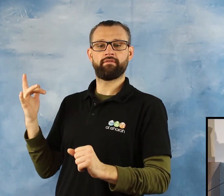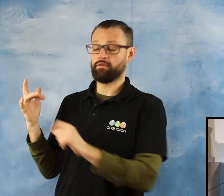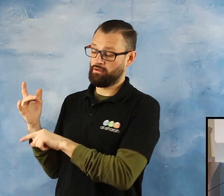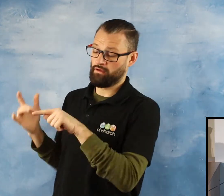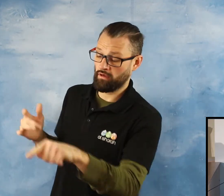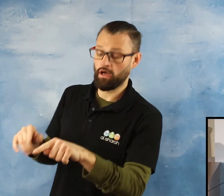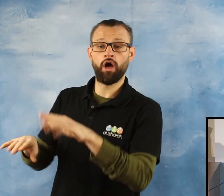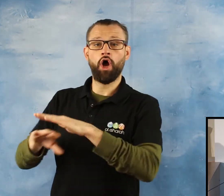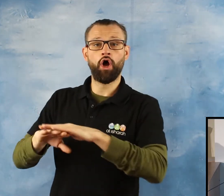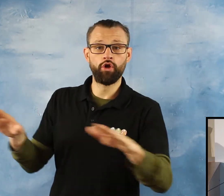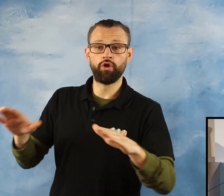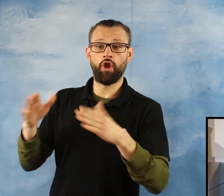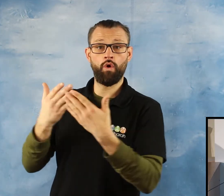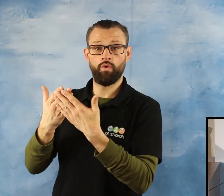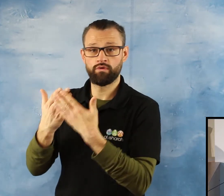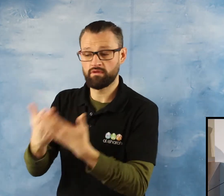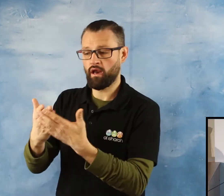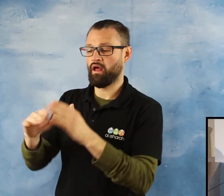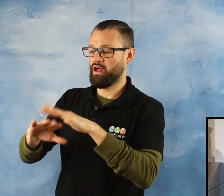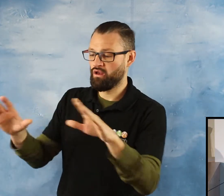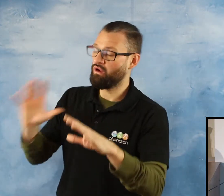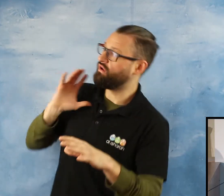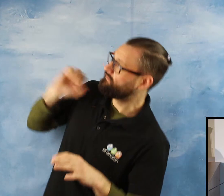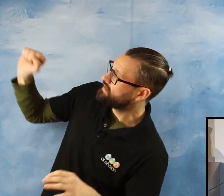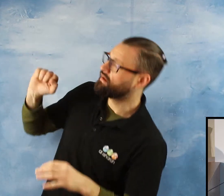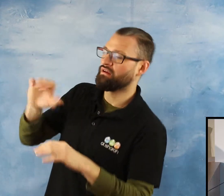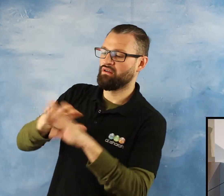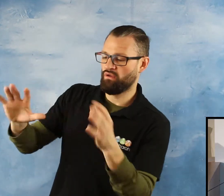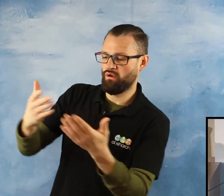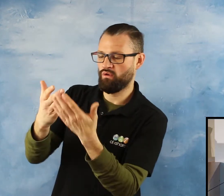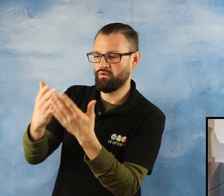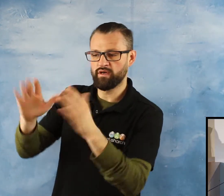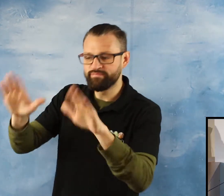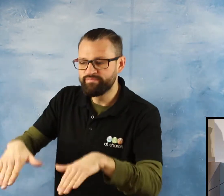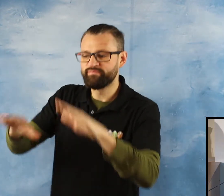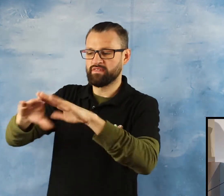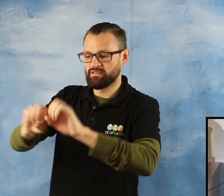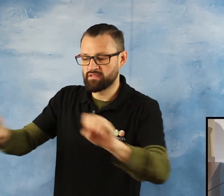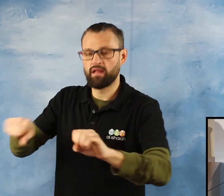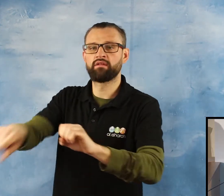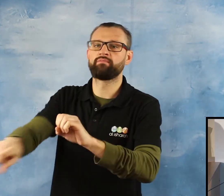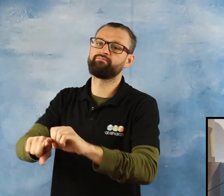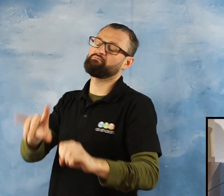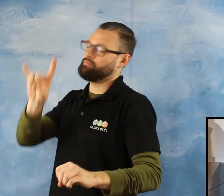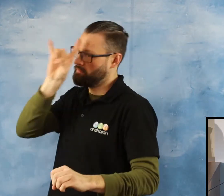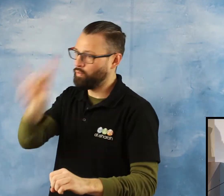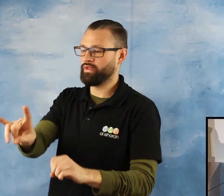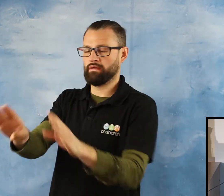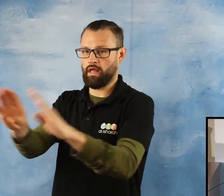house It is house Shaitan Has taken place In that house So we need to Be very